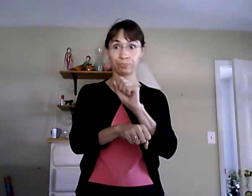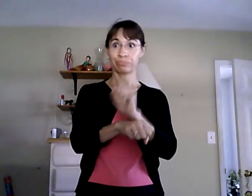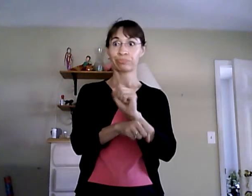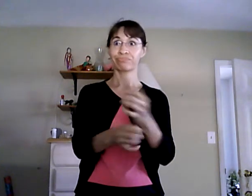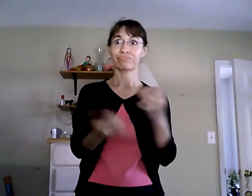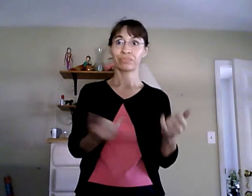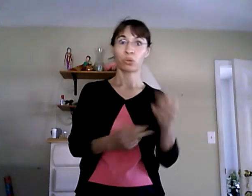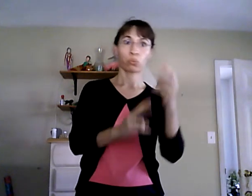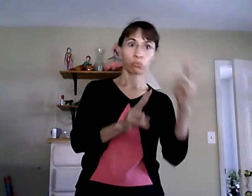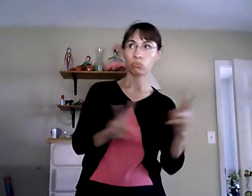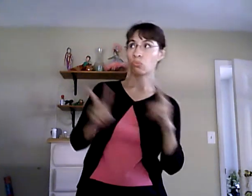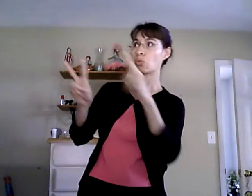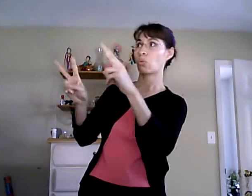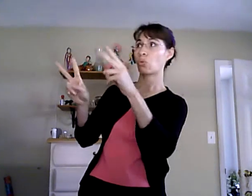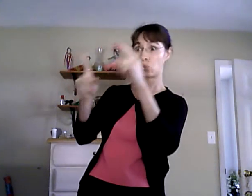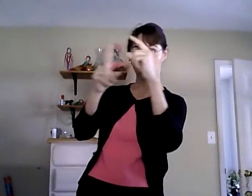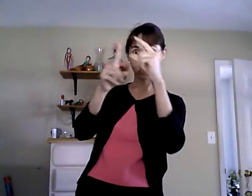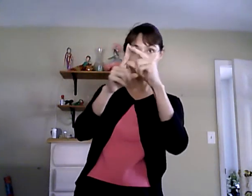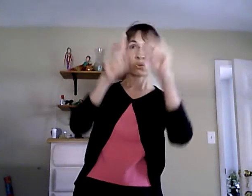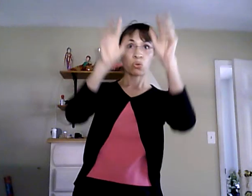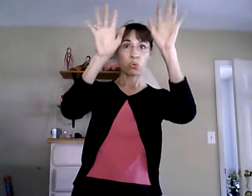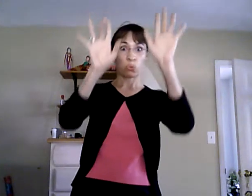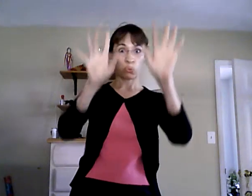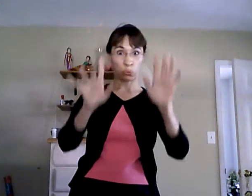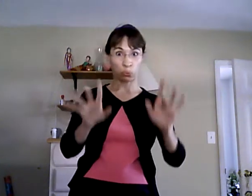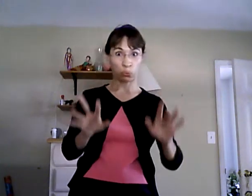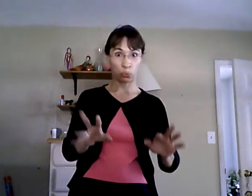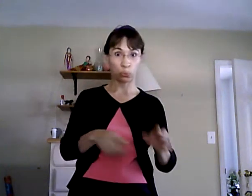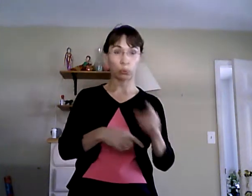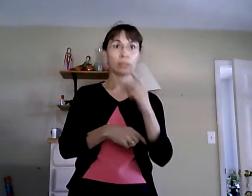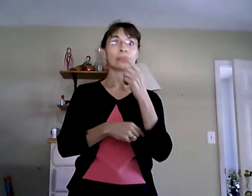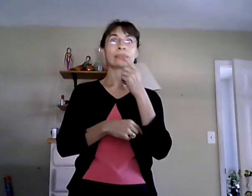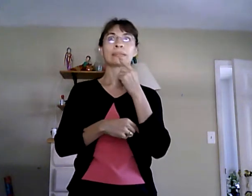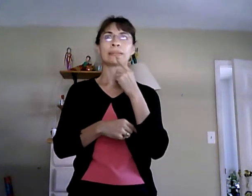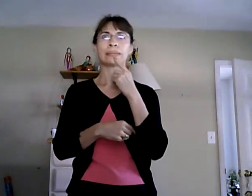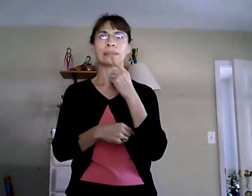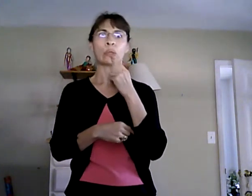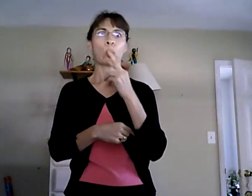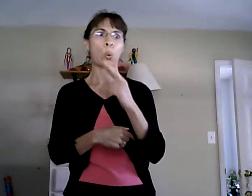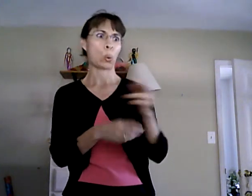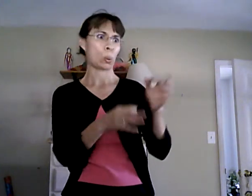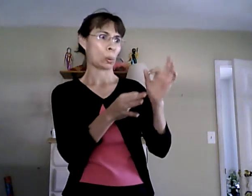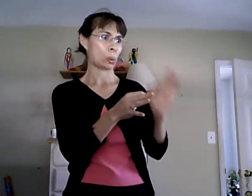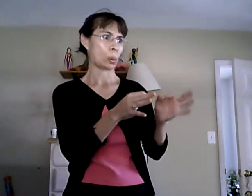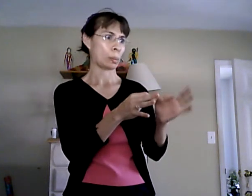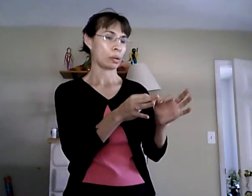who can even say and even interpret that but they are very important words though